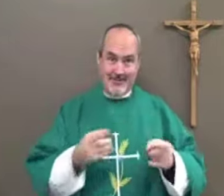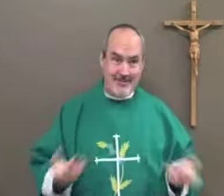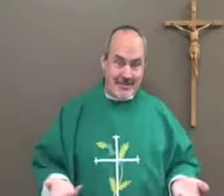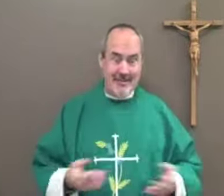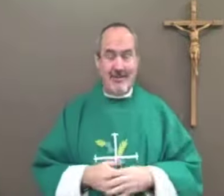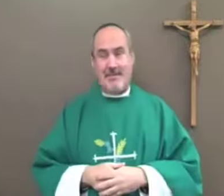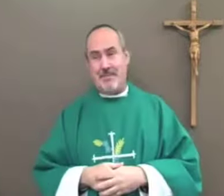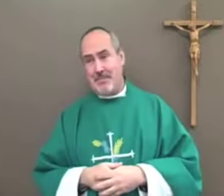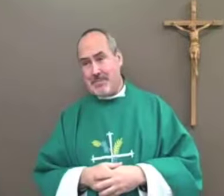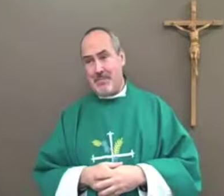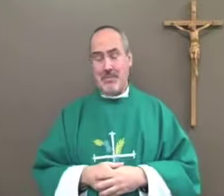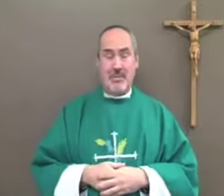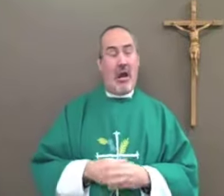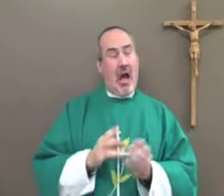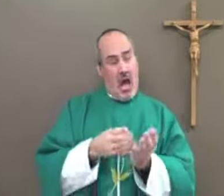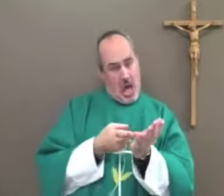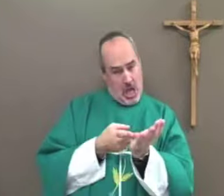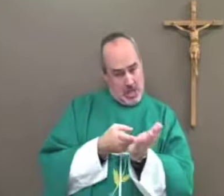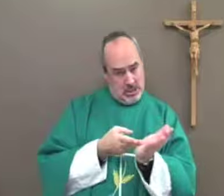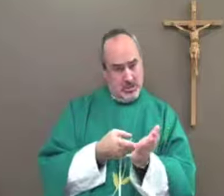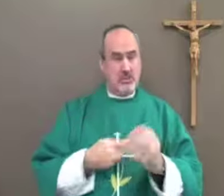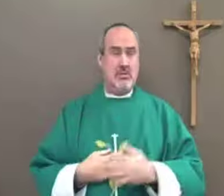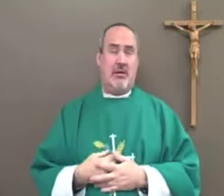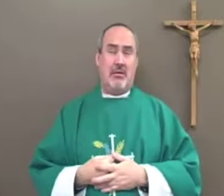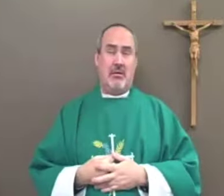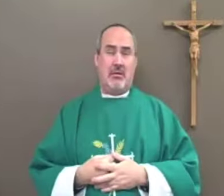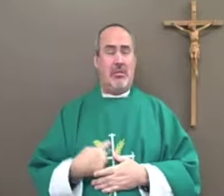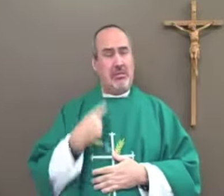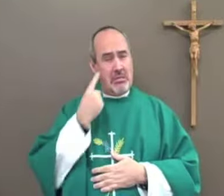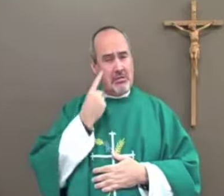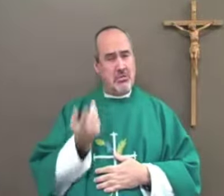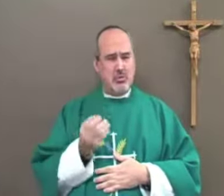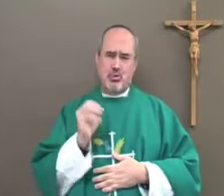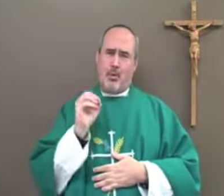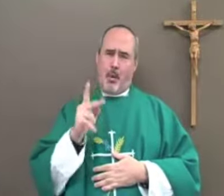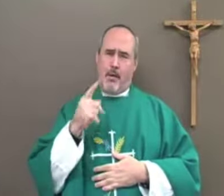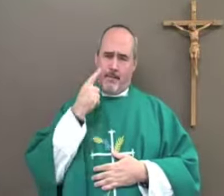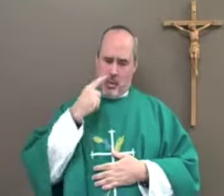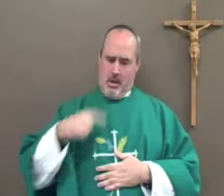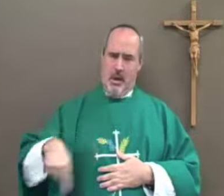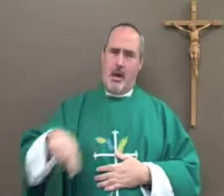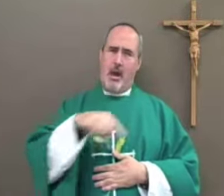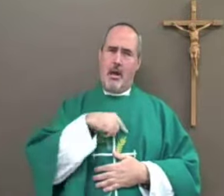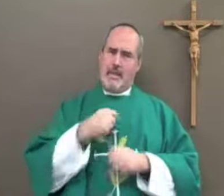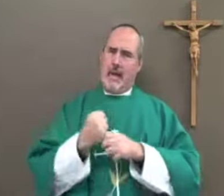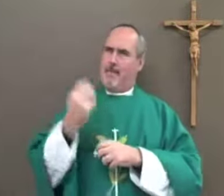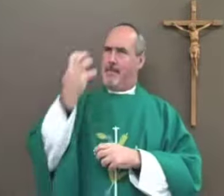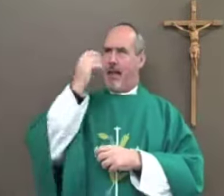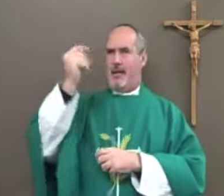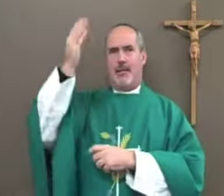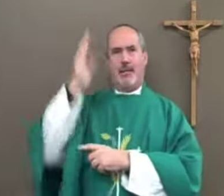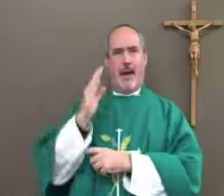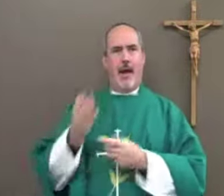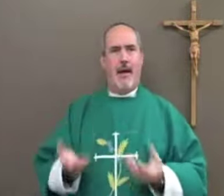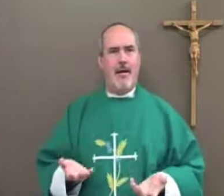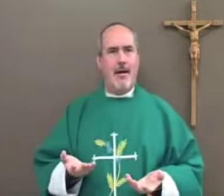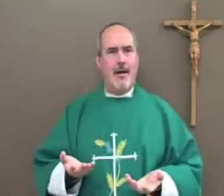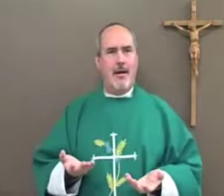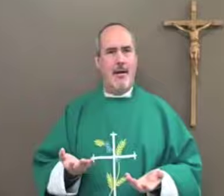is pretty difficult one to answer but to be honest I think it's okay for us to get mad with God